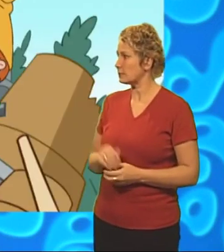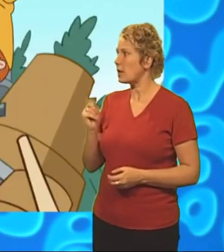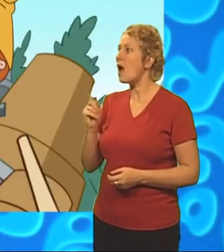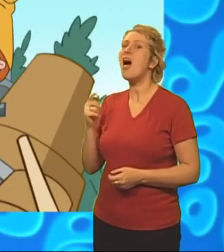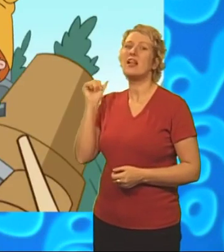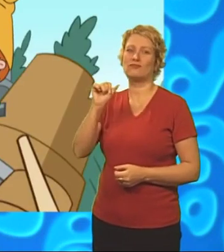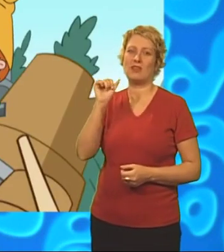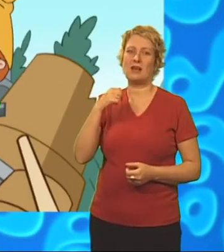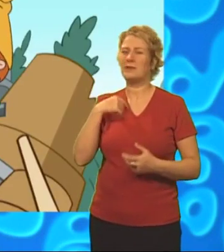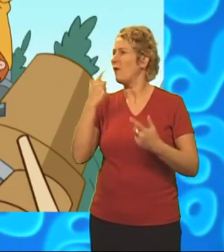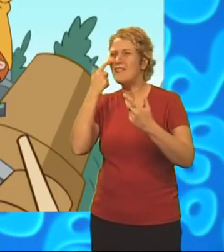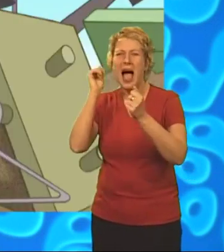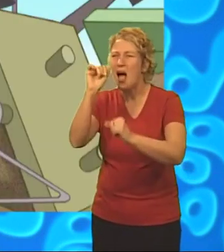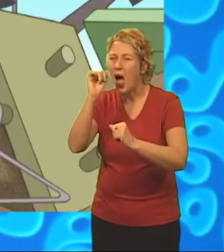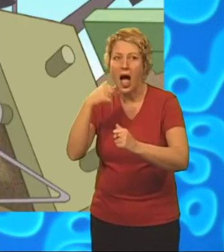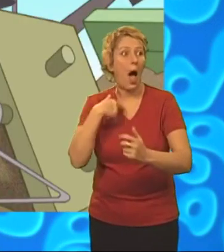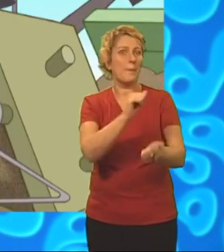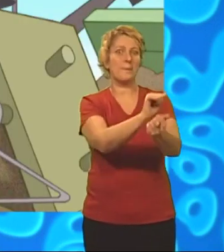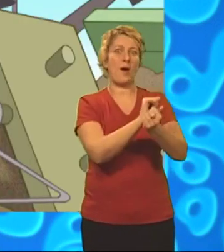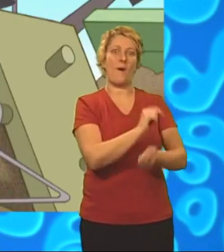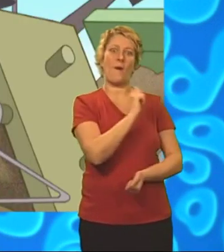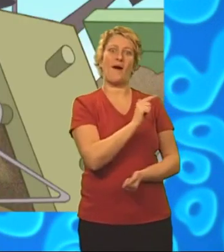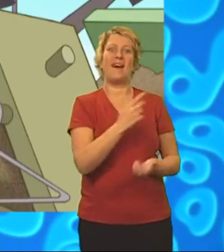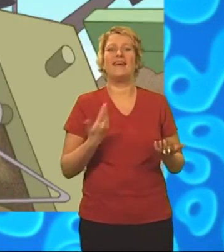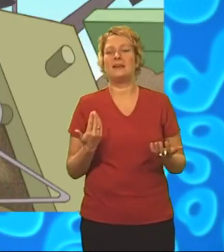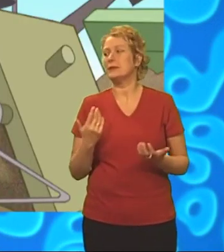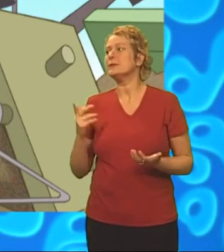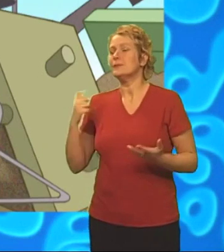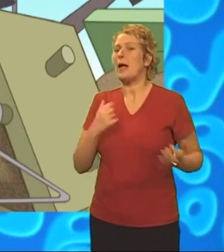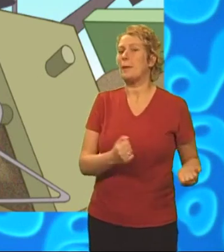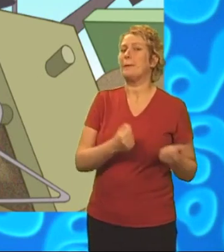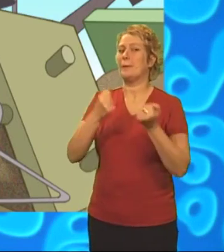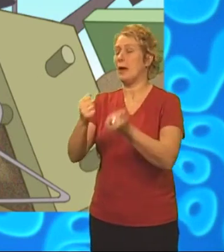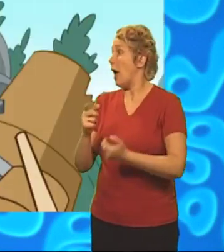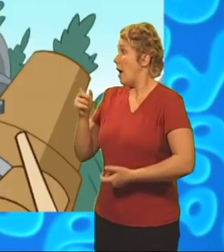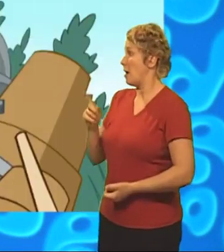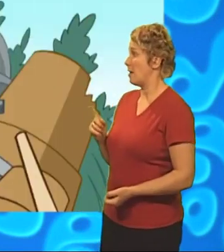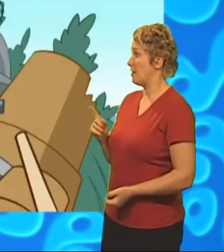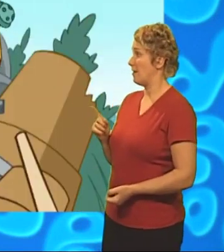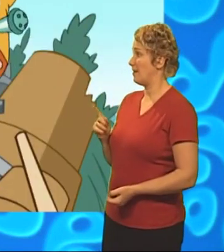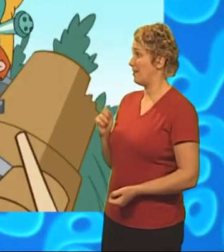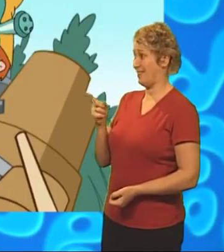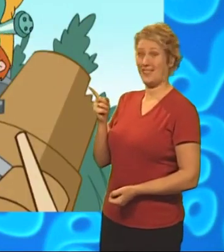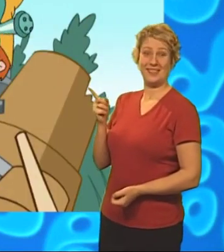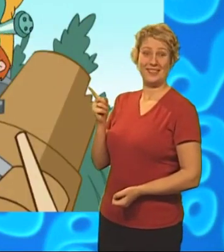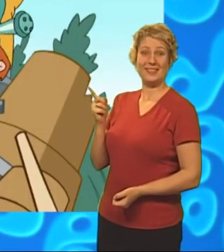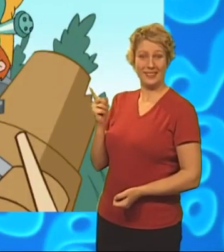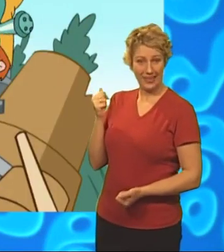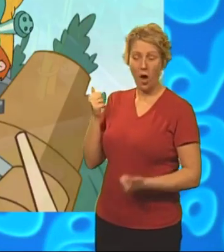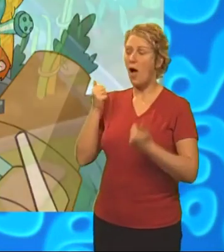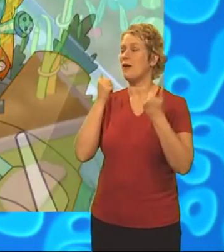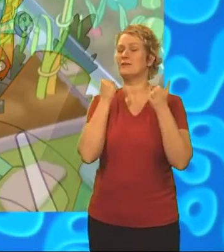I borrowed it after I couldn't find yours. Well, I'll take it back to him as soon as... Oh, Well done, Jerome.